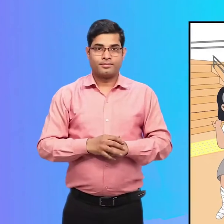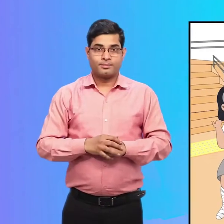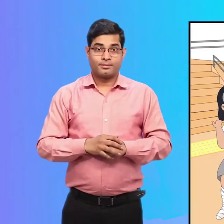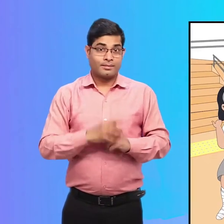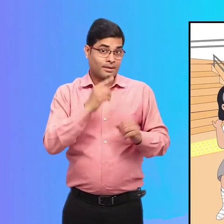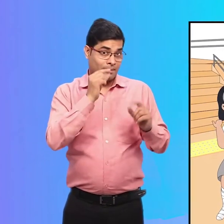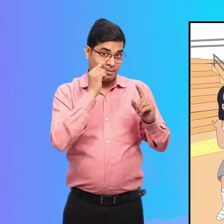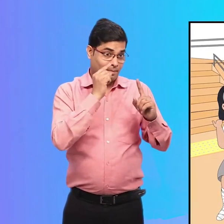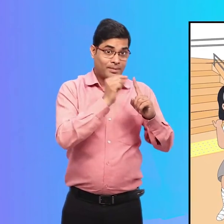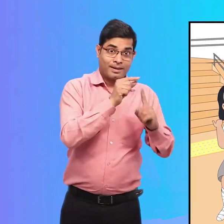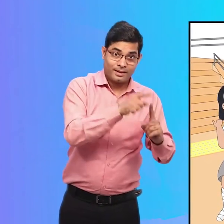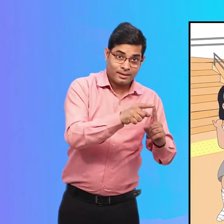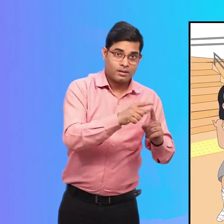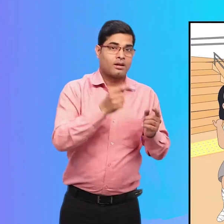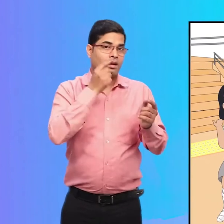comes over to Rohan and Priya.